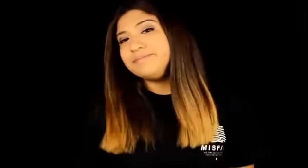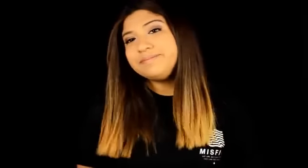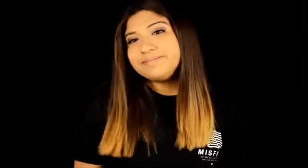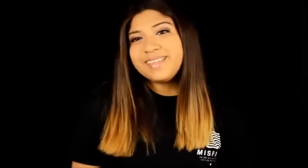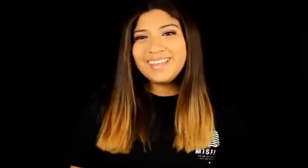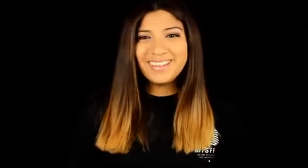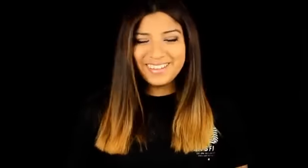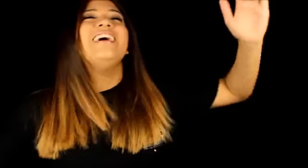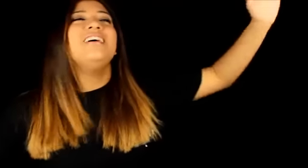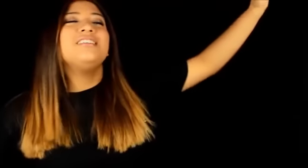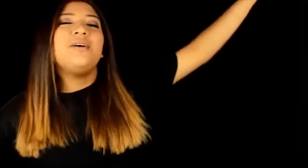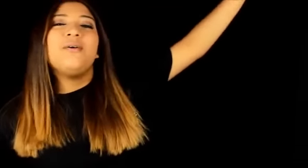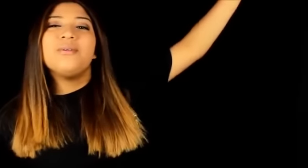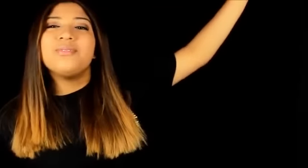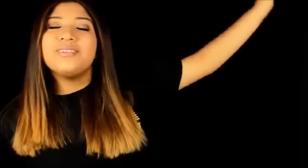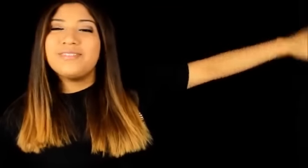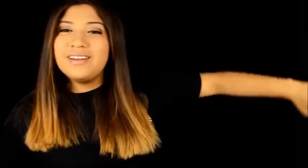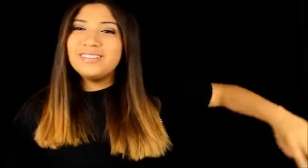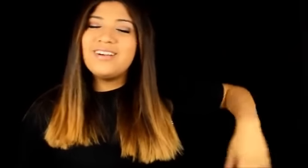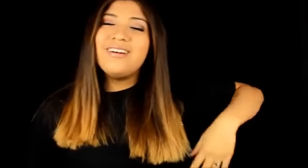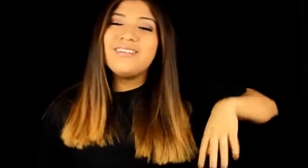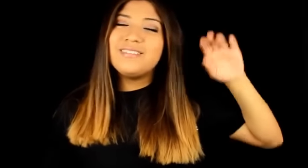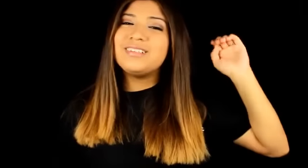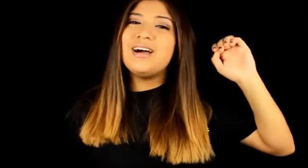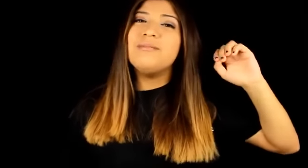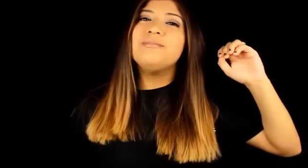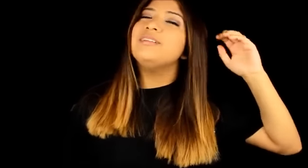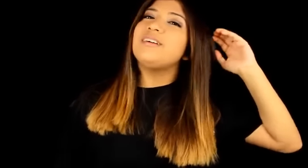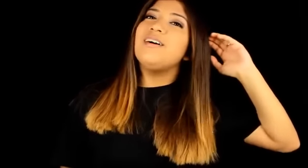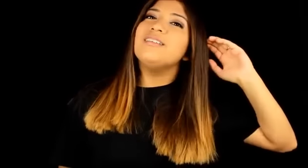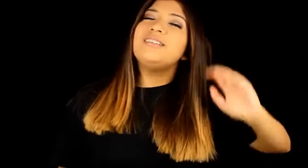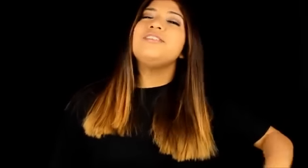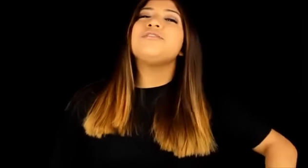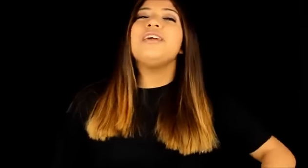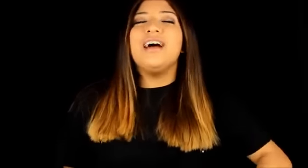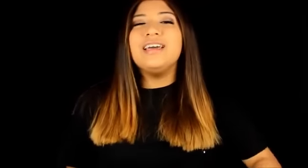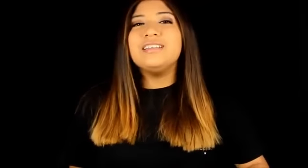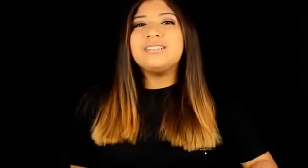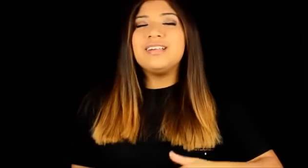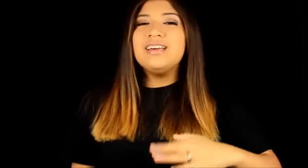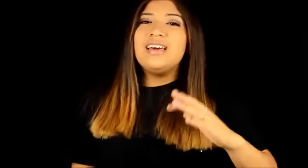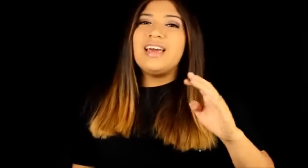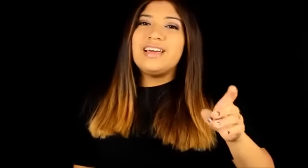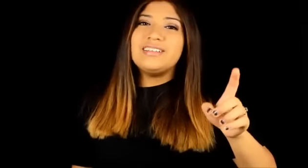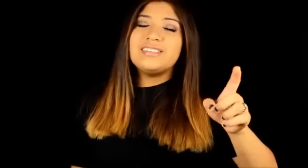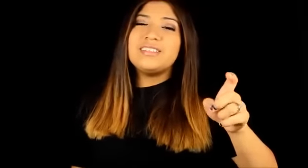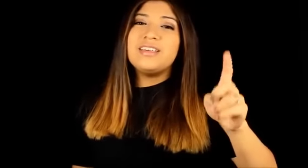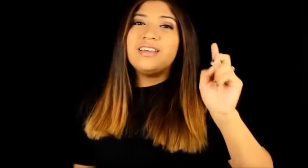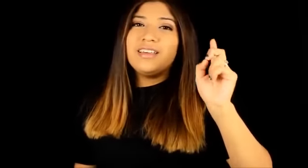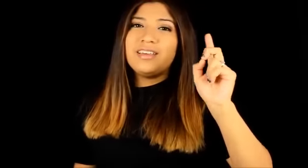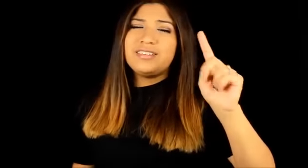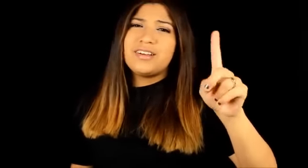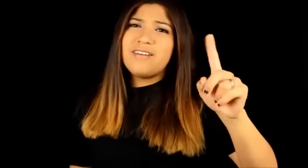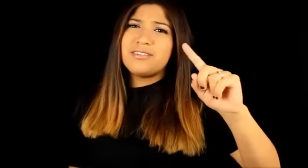so the final song of this album is called such great heights and it's a cover